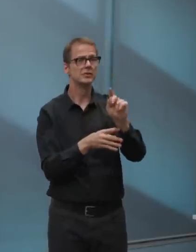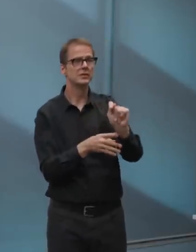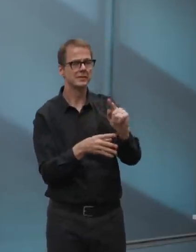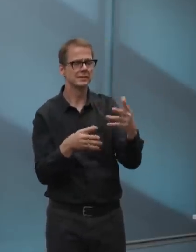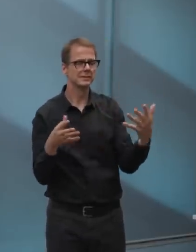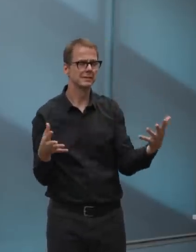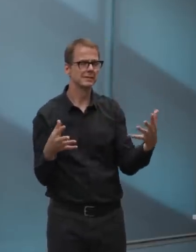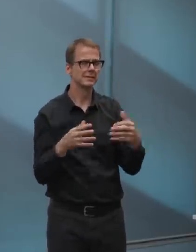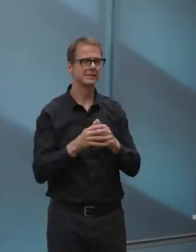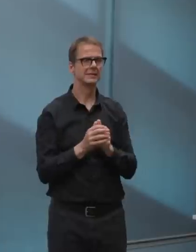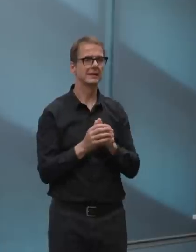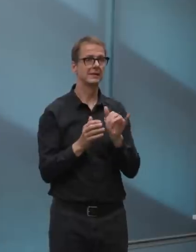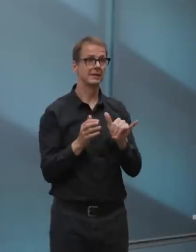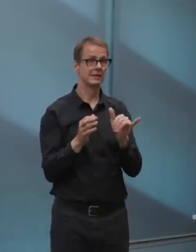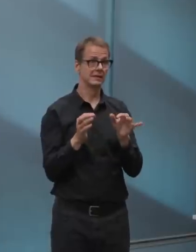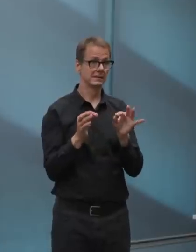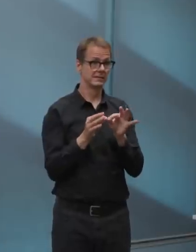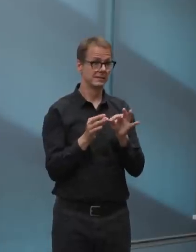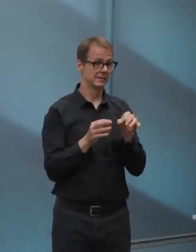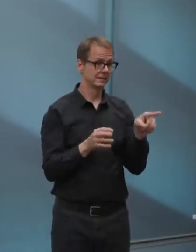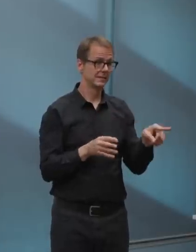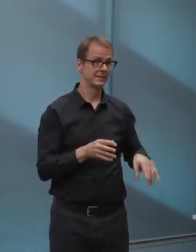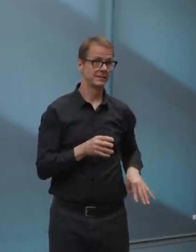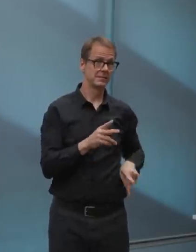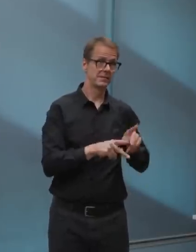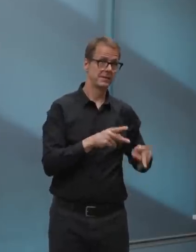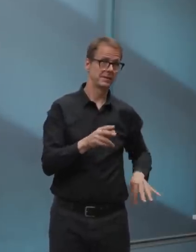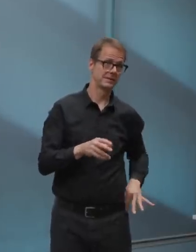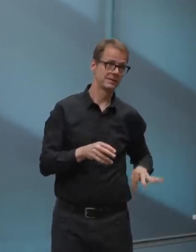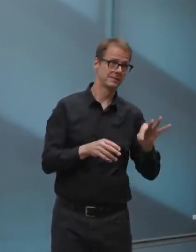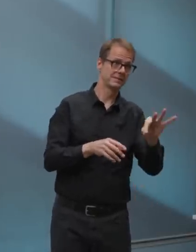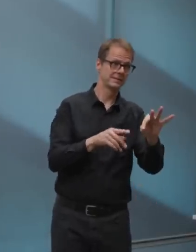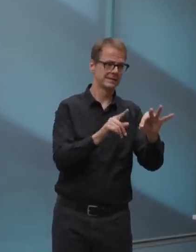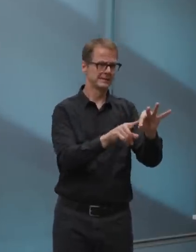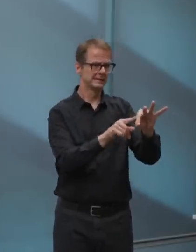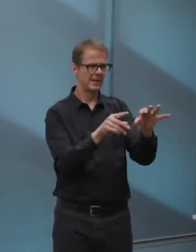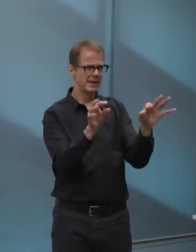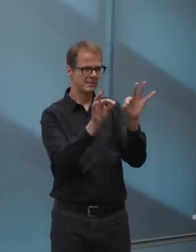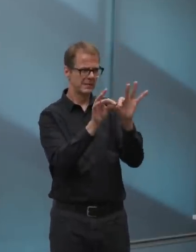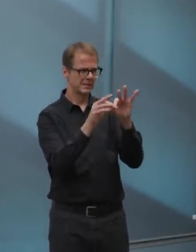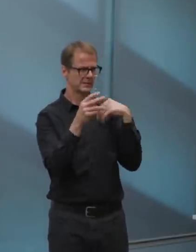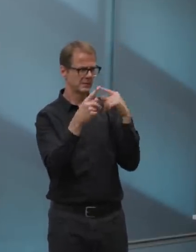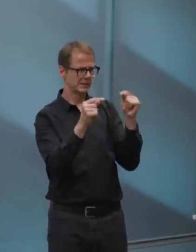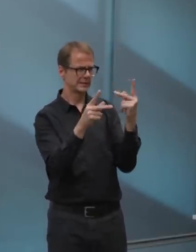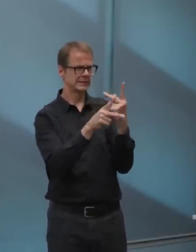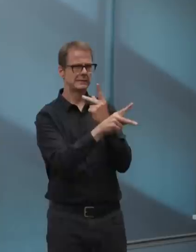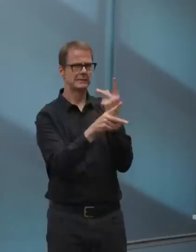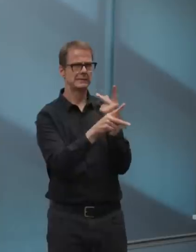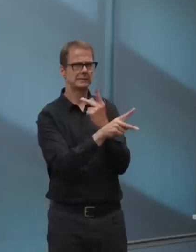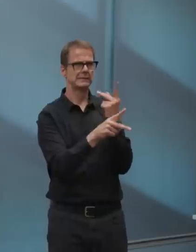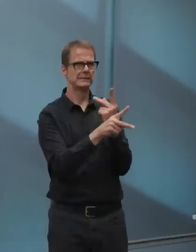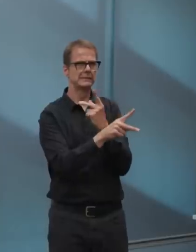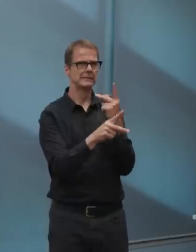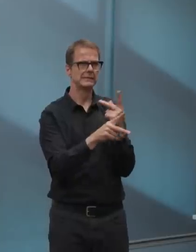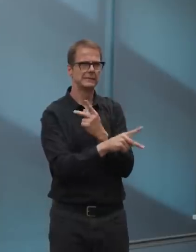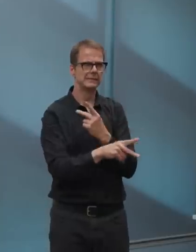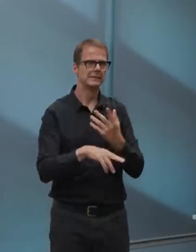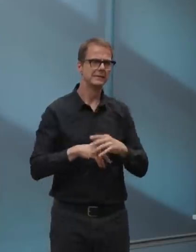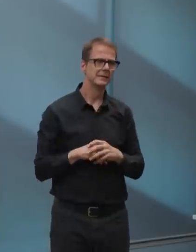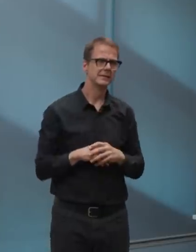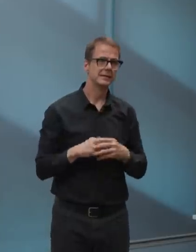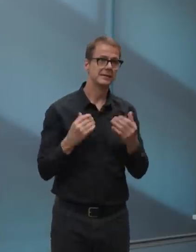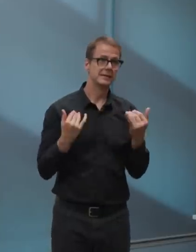as possible and, uh, how long it takes for ridership to recover, there is a, uh,-figure, um,